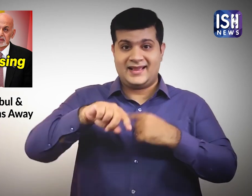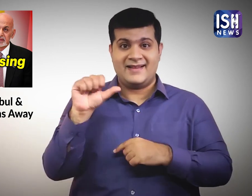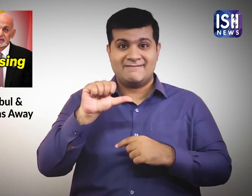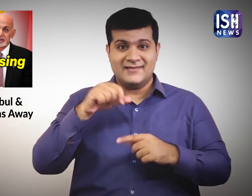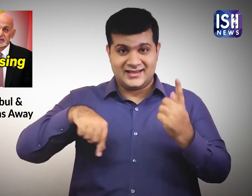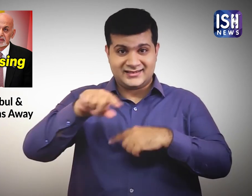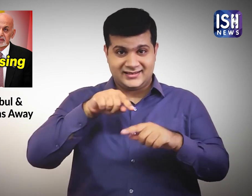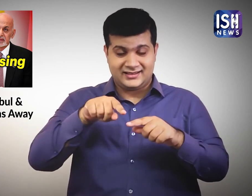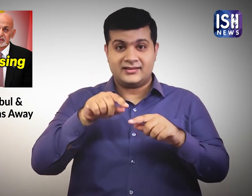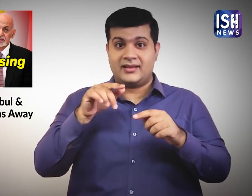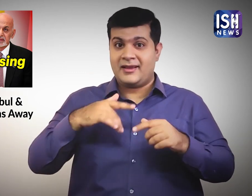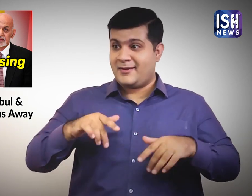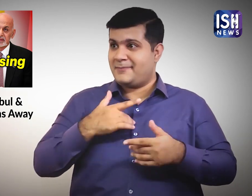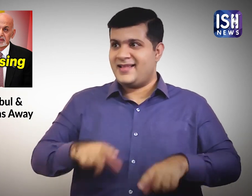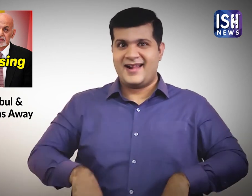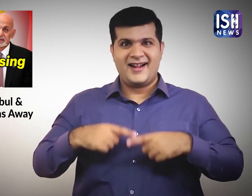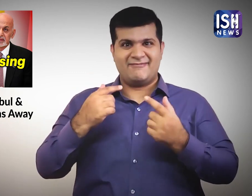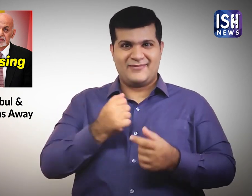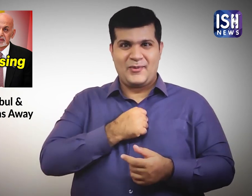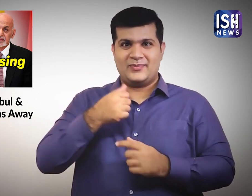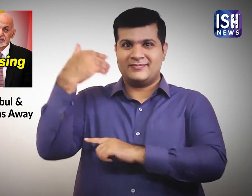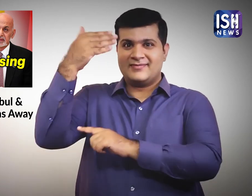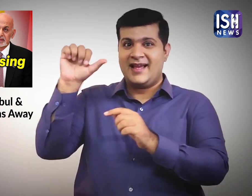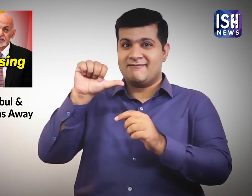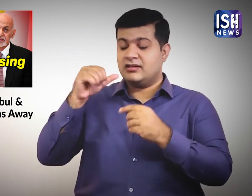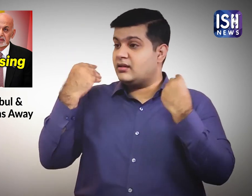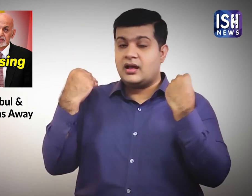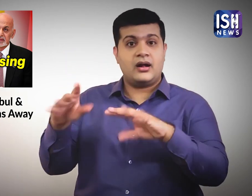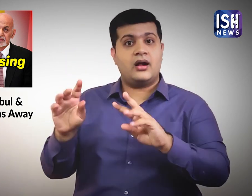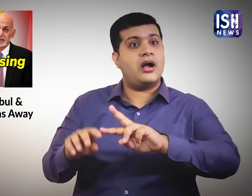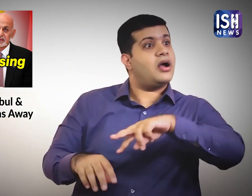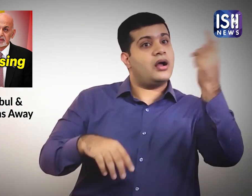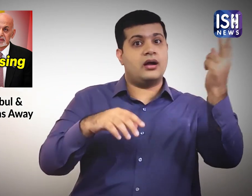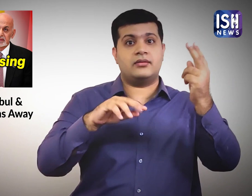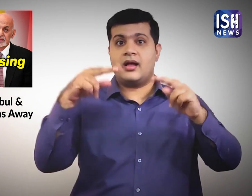People rushed to various foreign embassies to secure visas to leave the country.